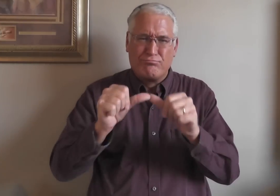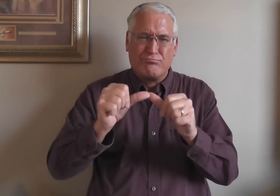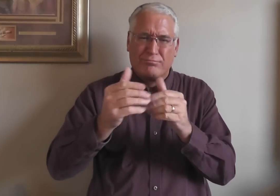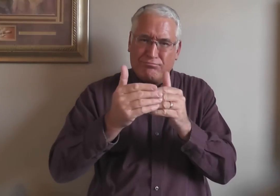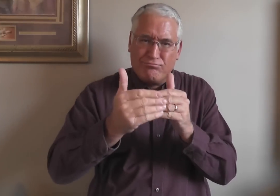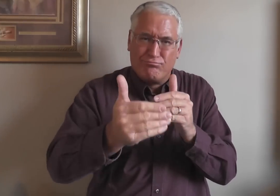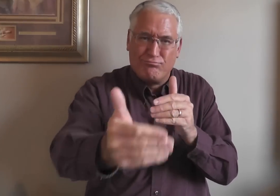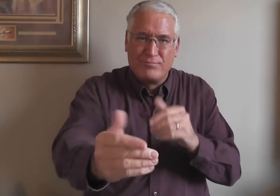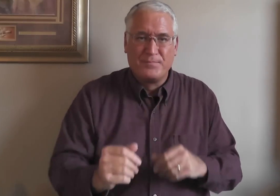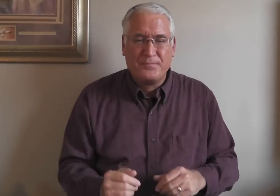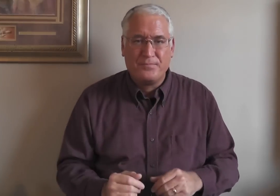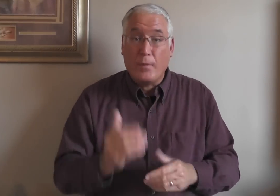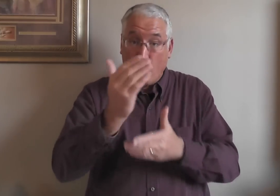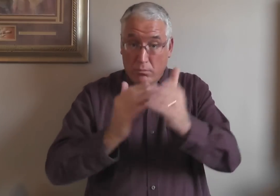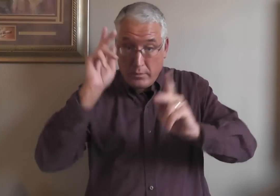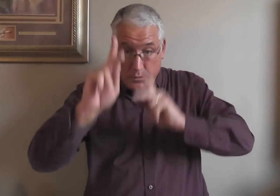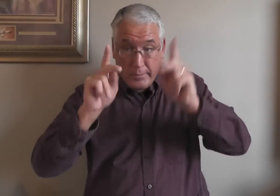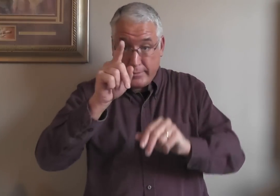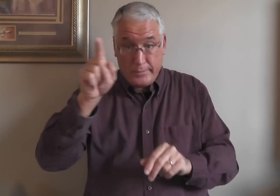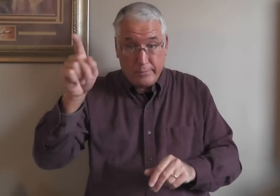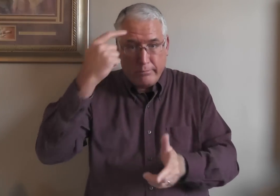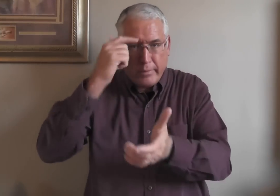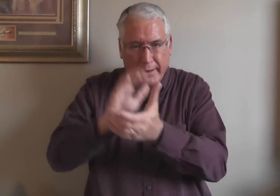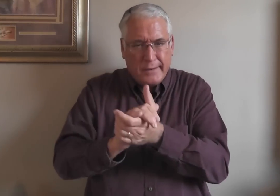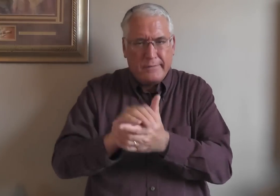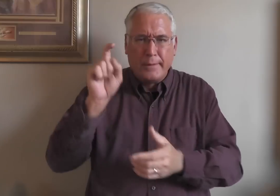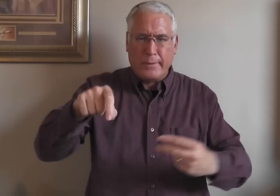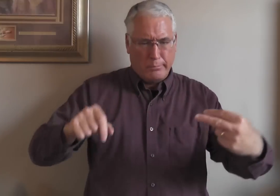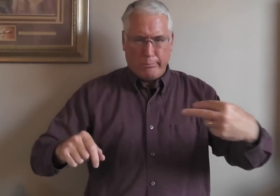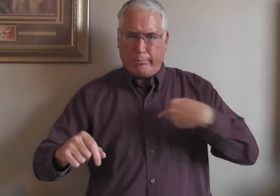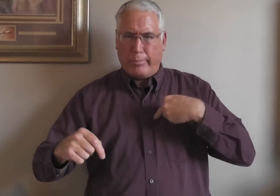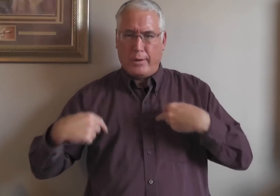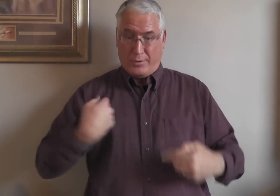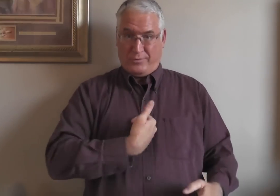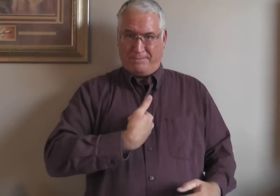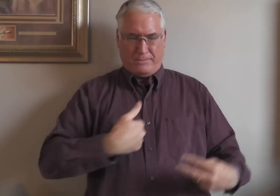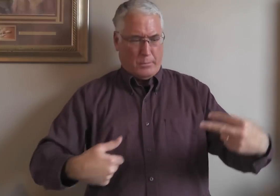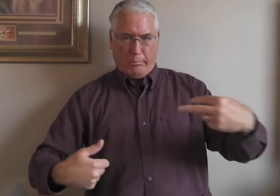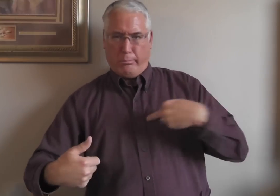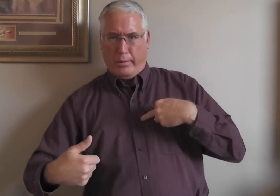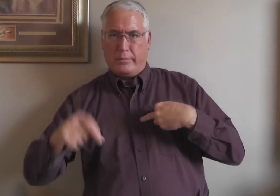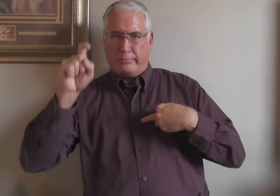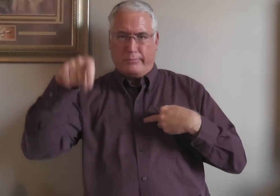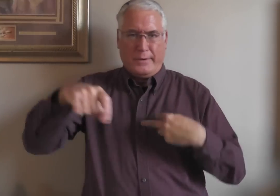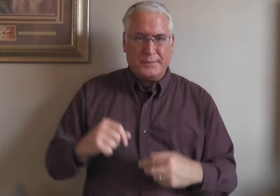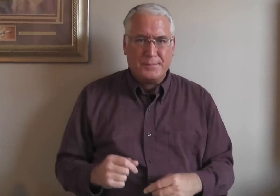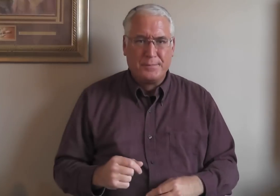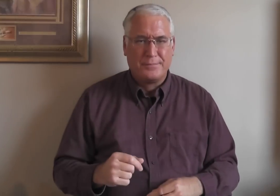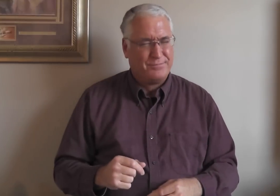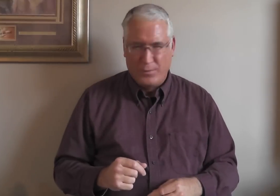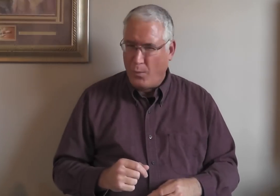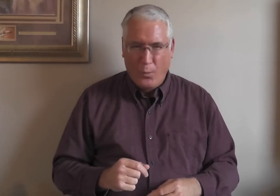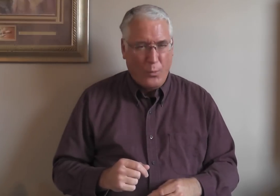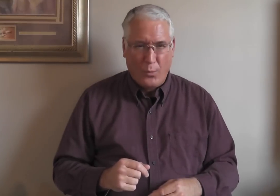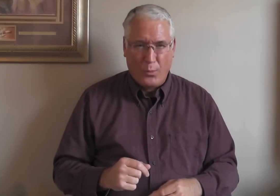This is ongoing from the time we plug into him. You know, some people believe that we have to plug into ourselves. No.